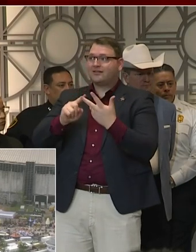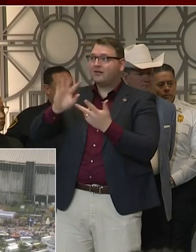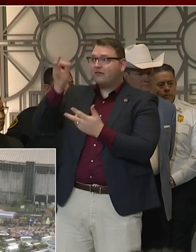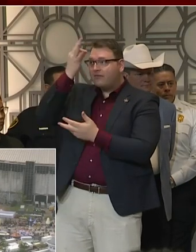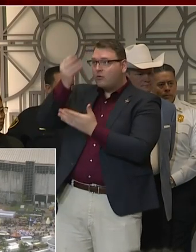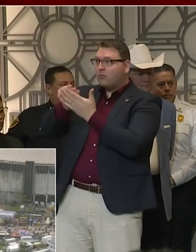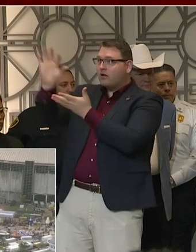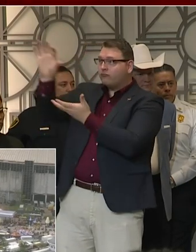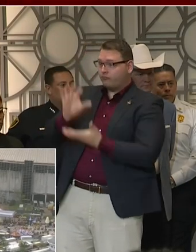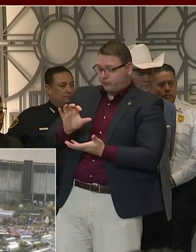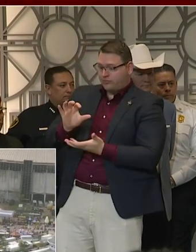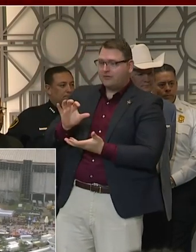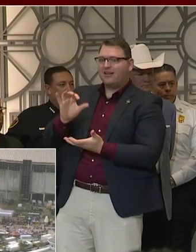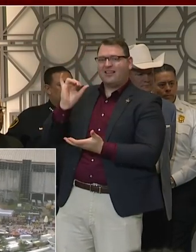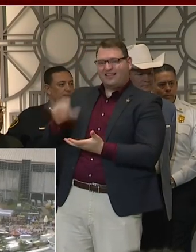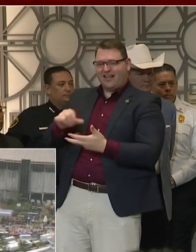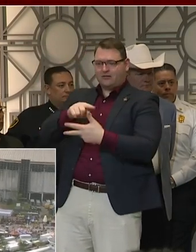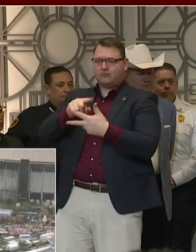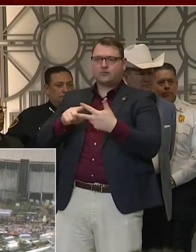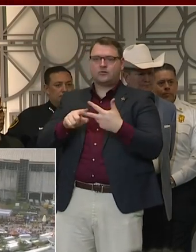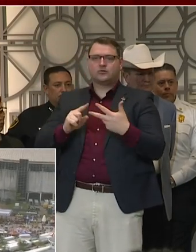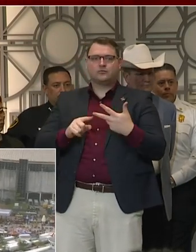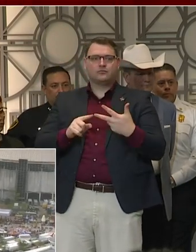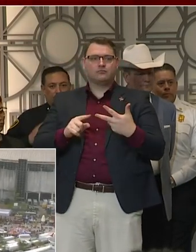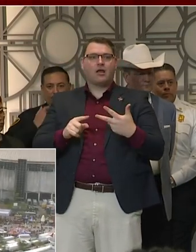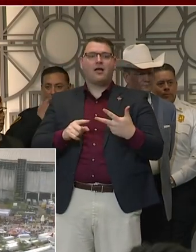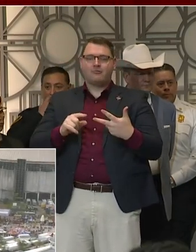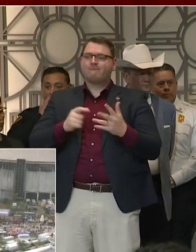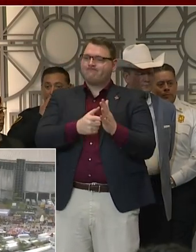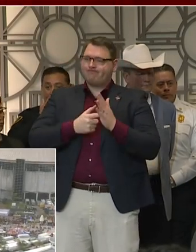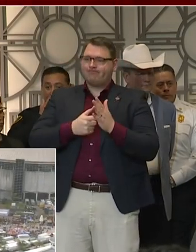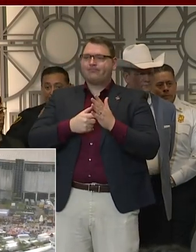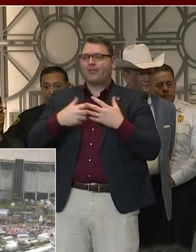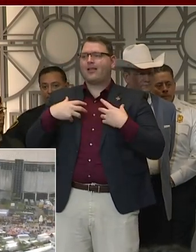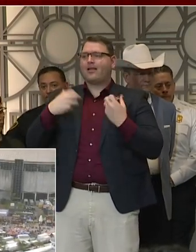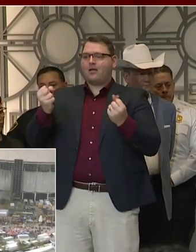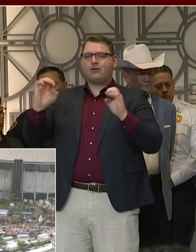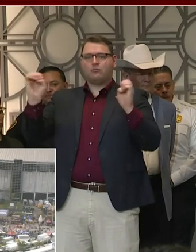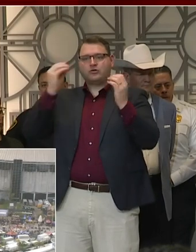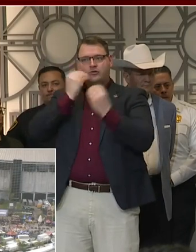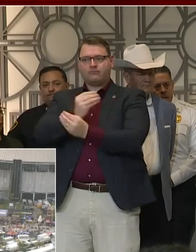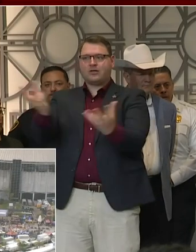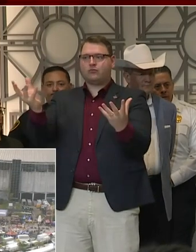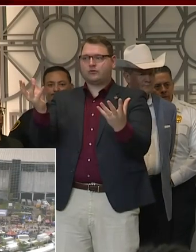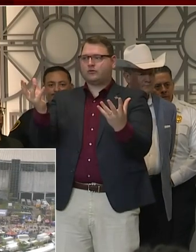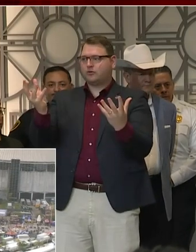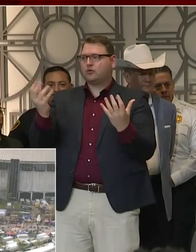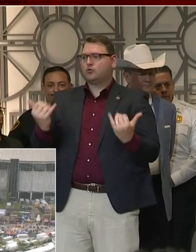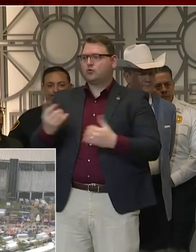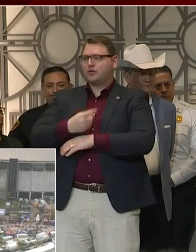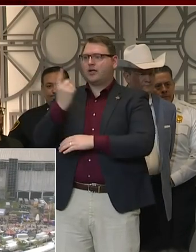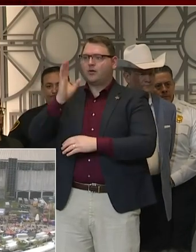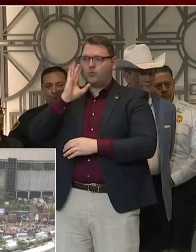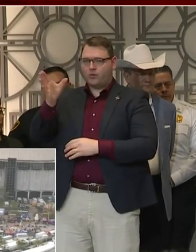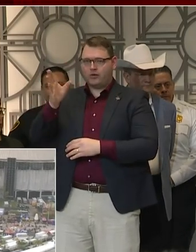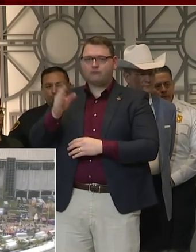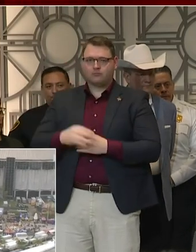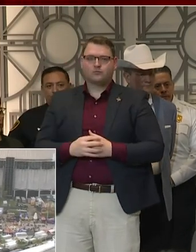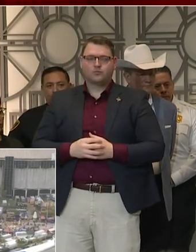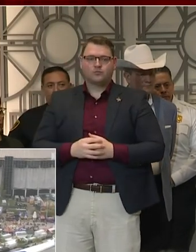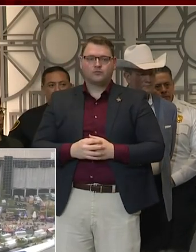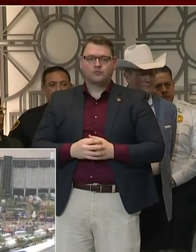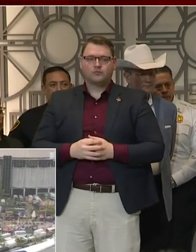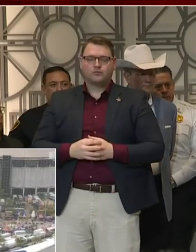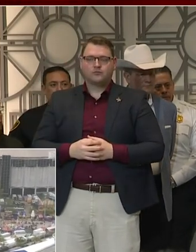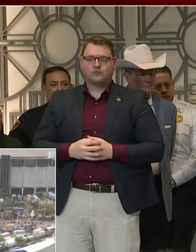putting forth this emergency health declaration, both the city and the county, by the end of the day. Another thing that I want to bear in mind